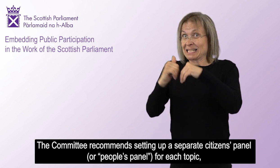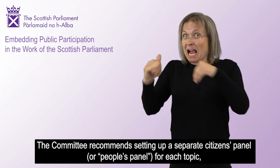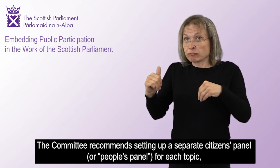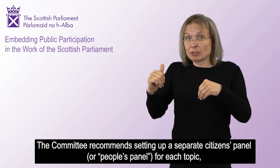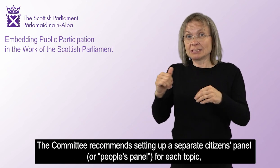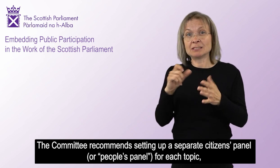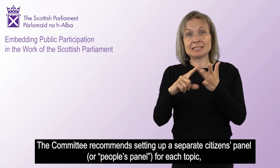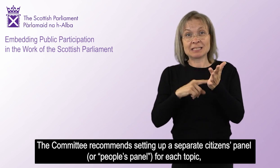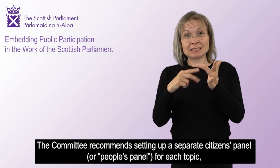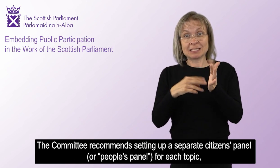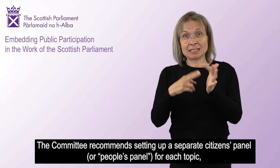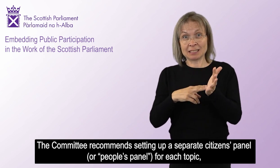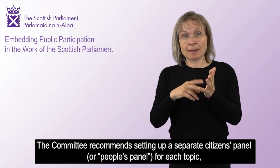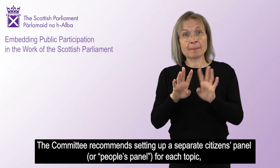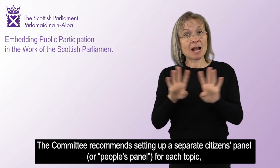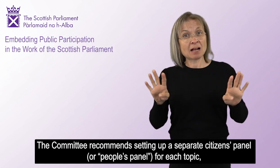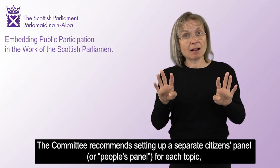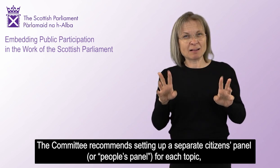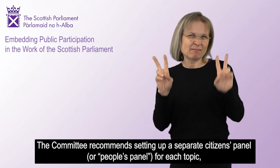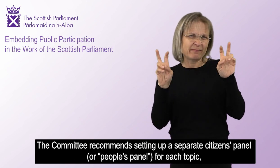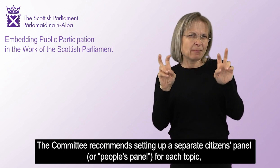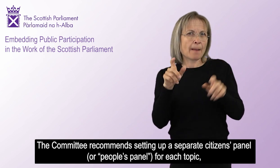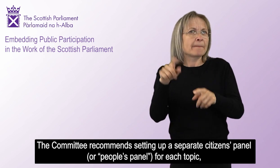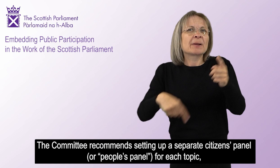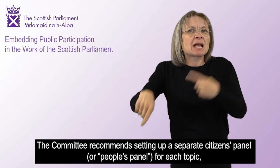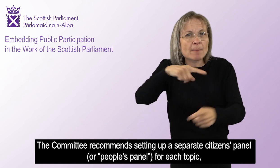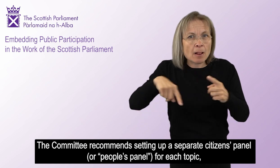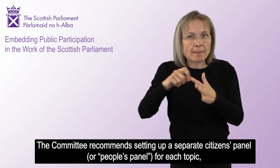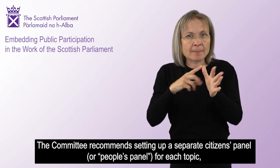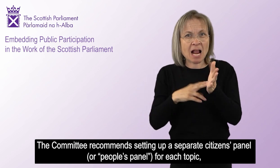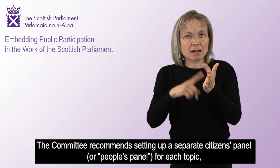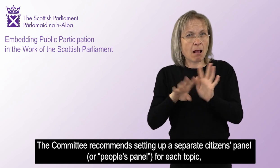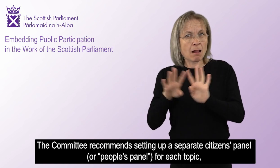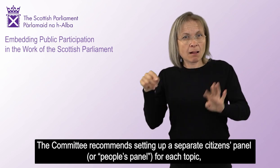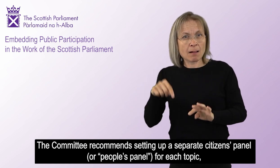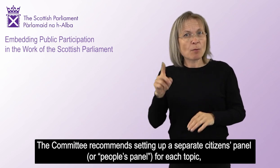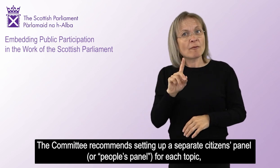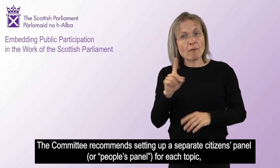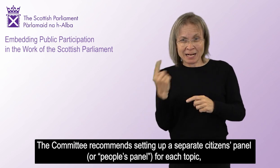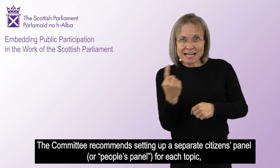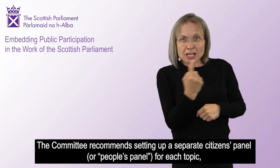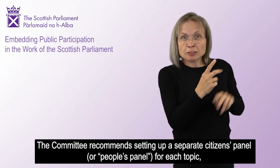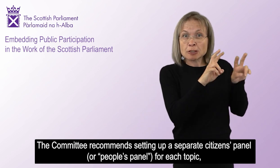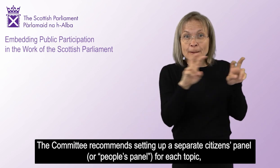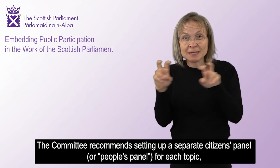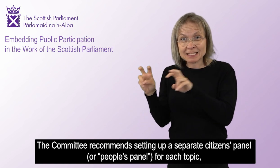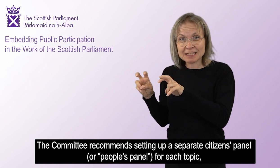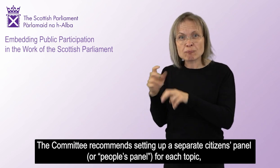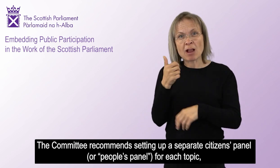The Committee recommends setting up a separate citizens' panel, or people's panel, for each topic, rather than